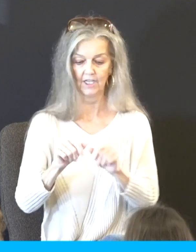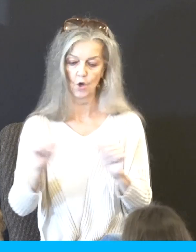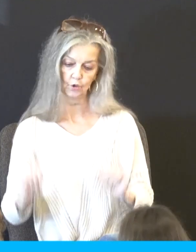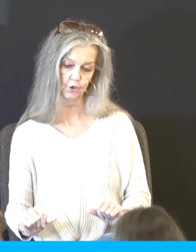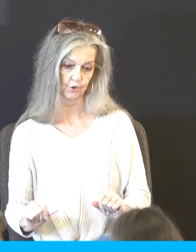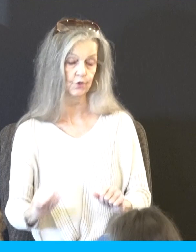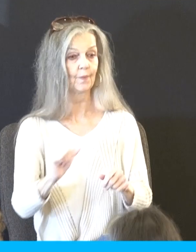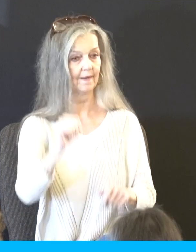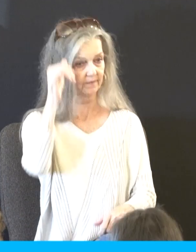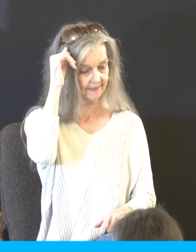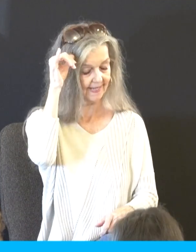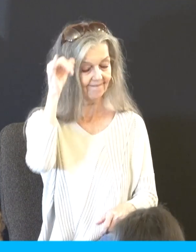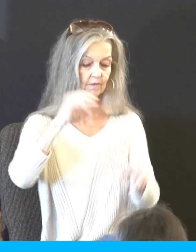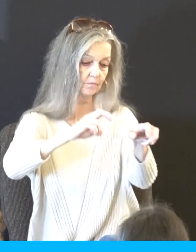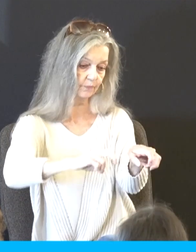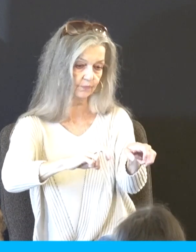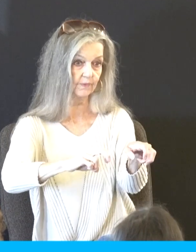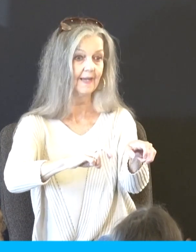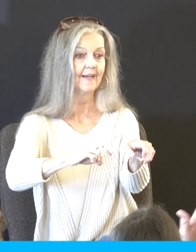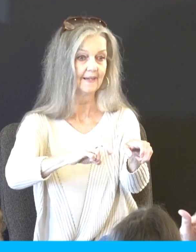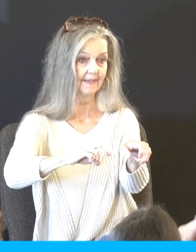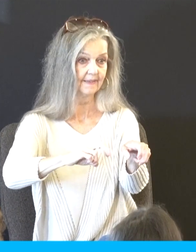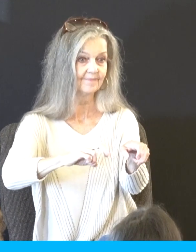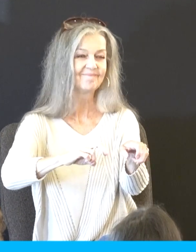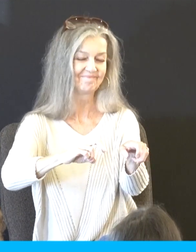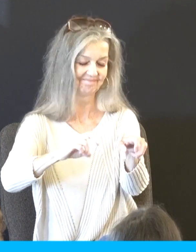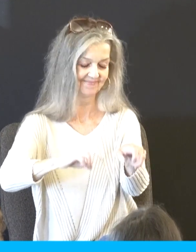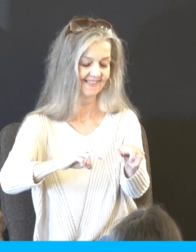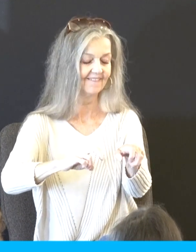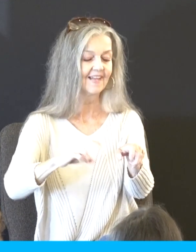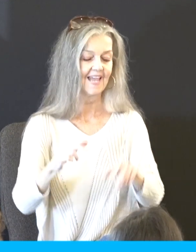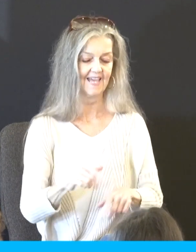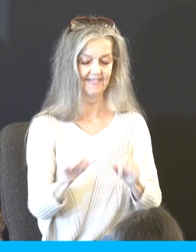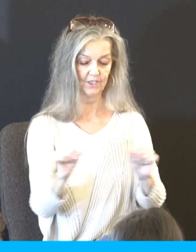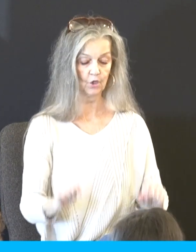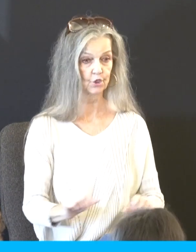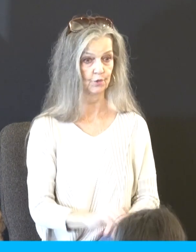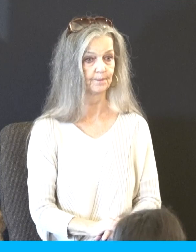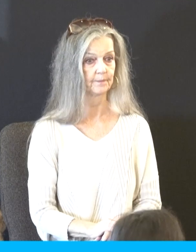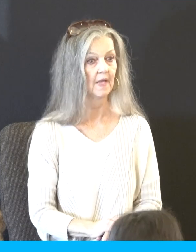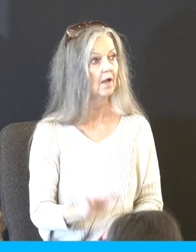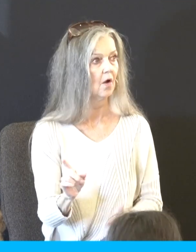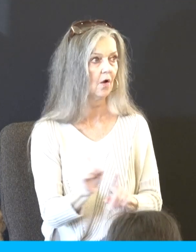found it, and by the way, later on we'll see it, there are actually menorahs or a menorah that was etched in the stone. It's the Israelis.